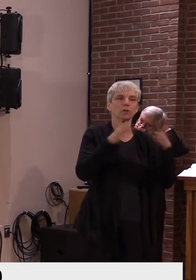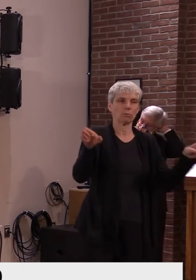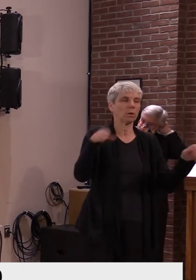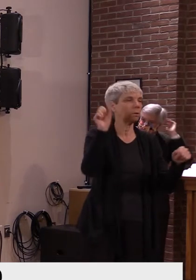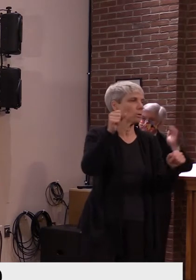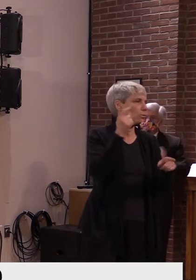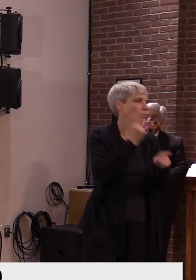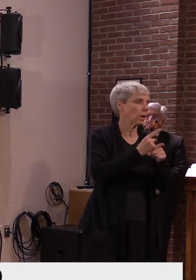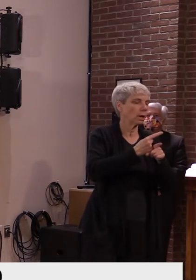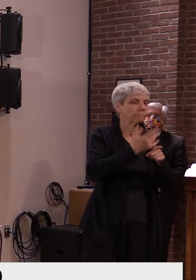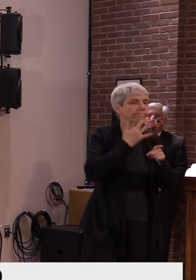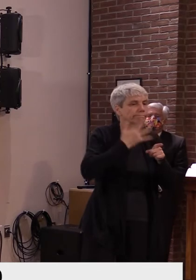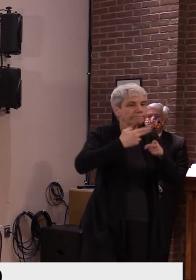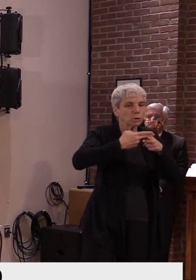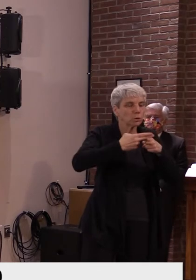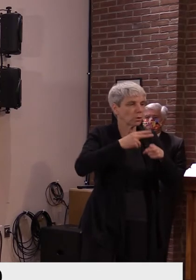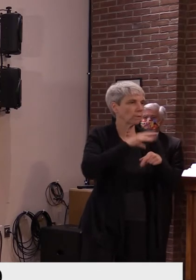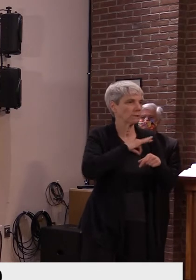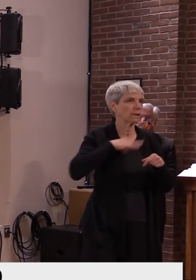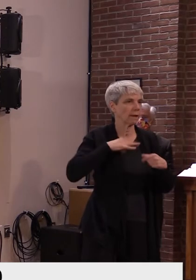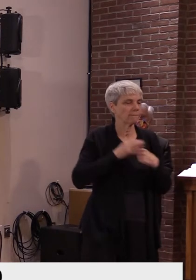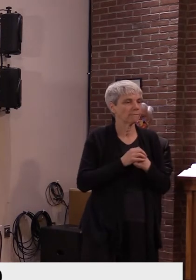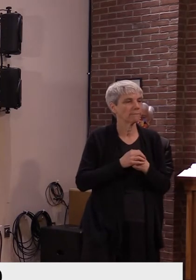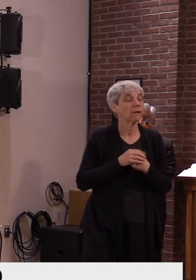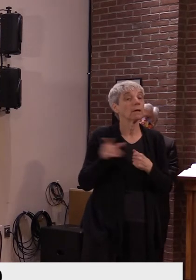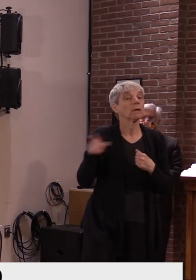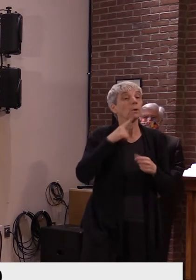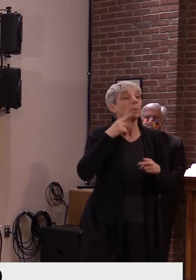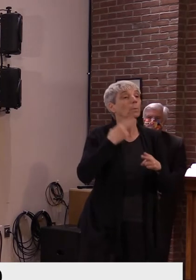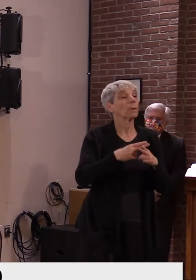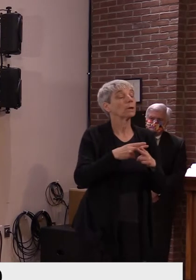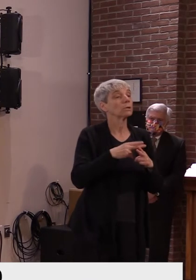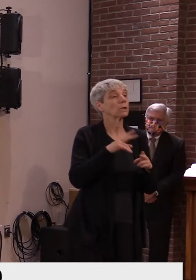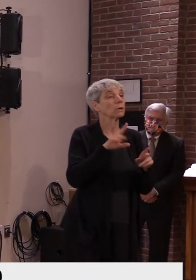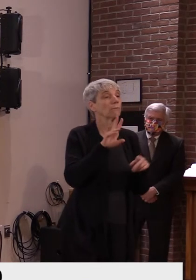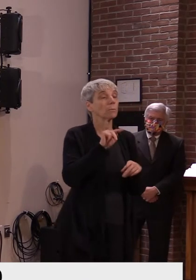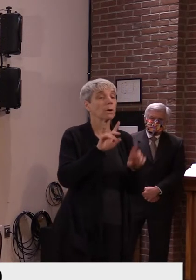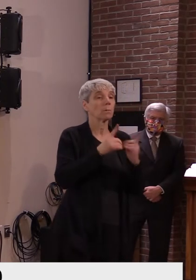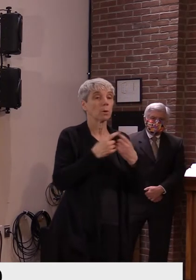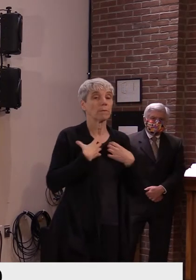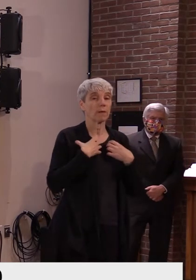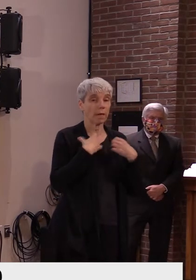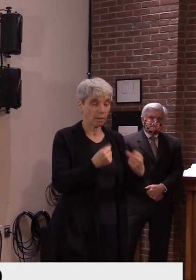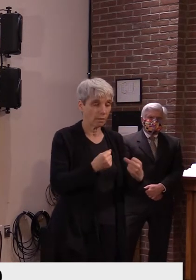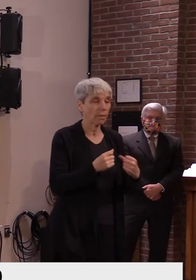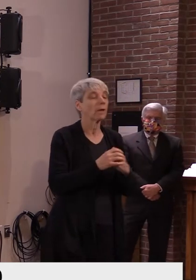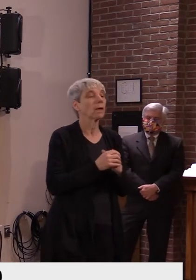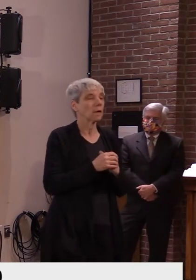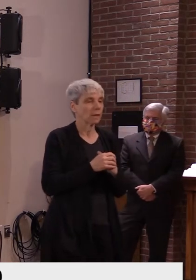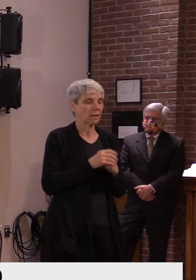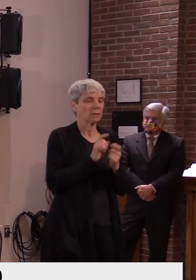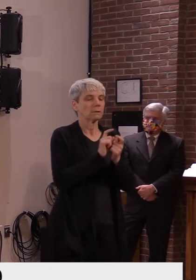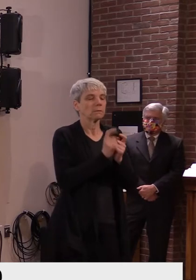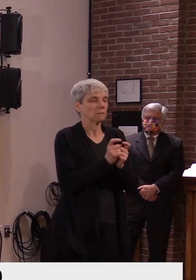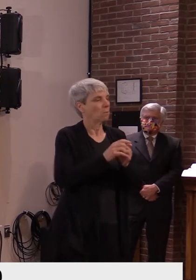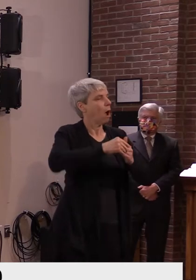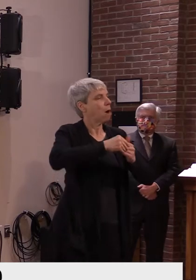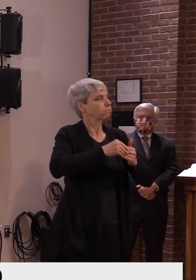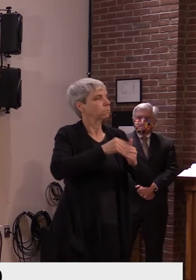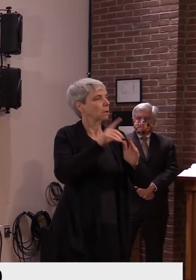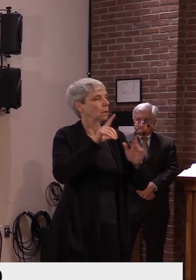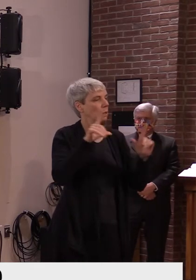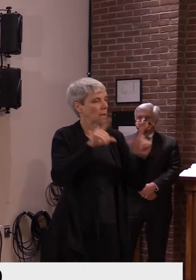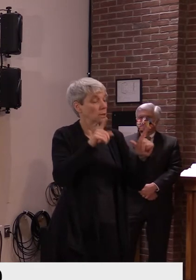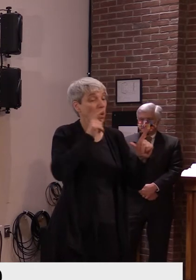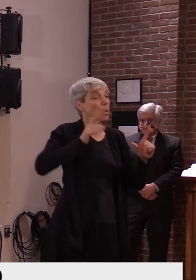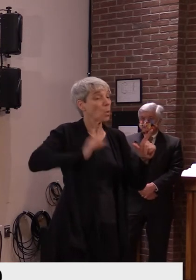as you alluded to, the health department has made, uh, some licensing, uh, alterations to allow folks who are recently licensed